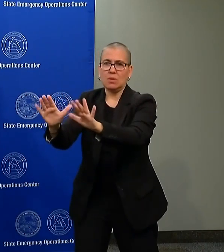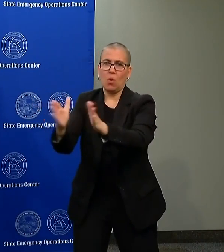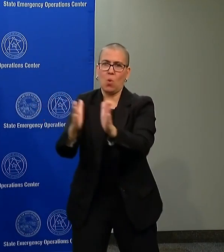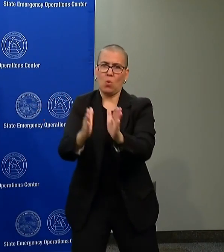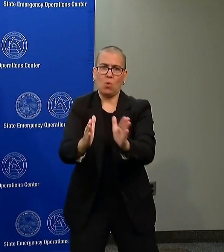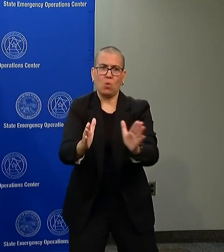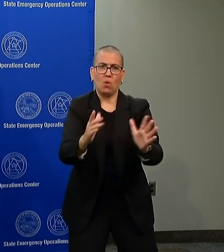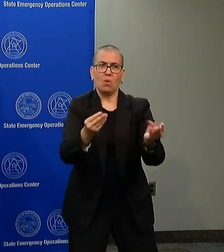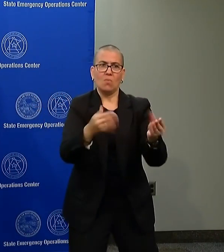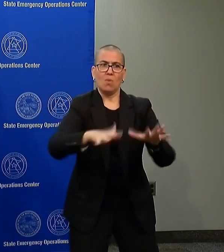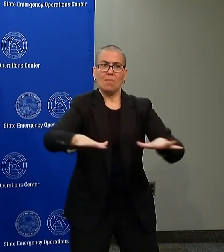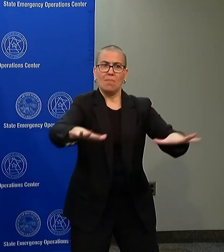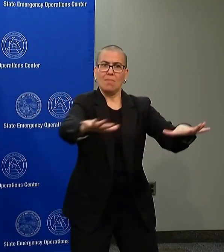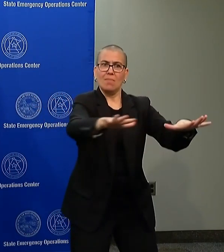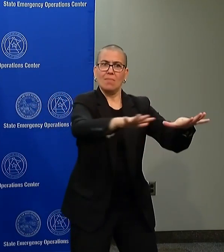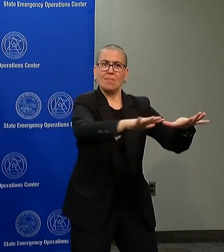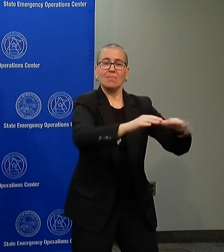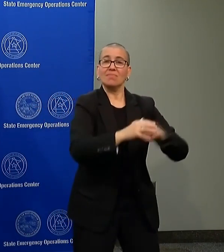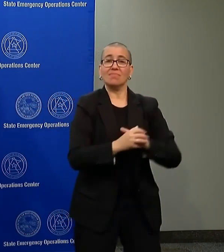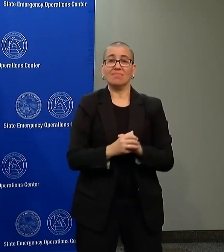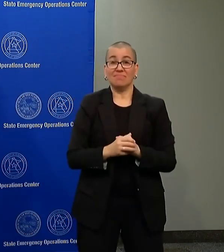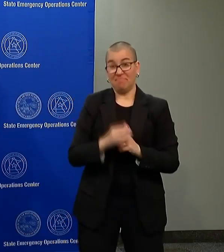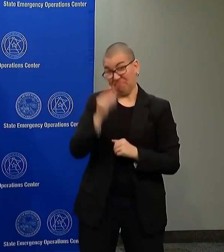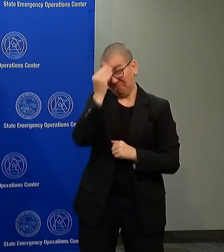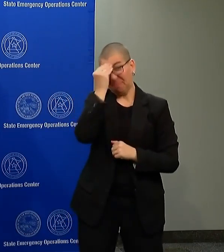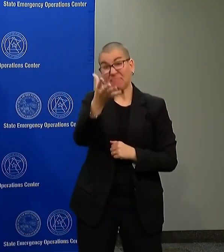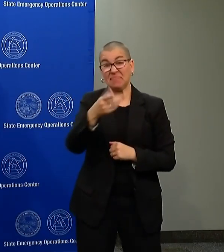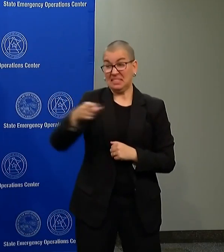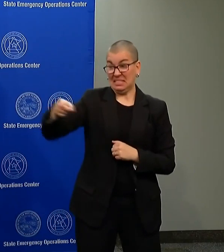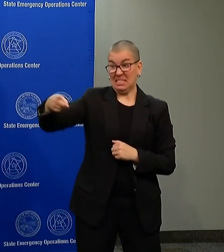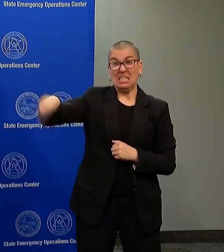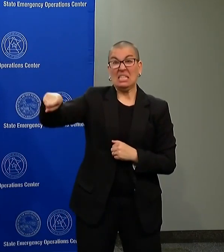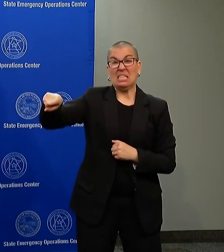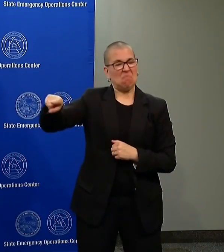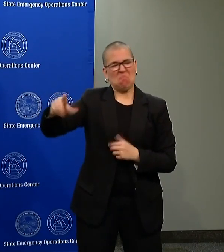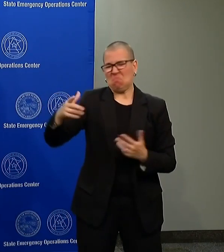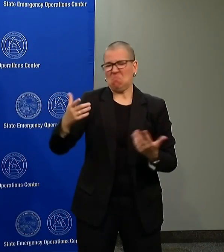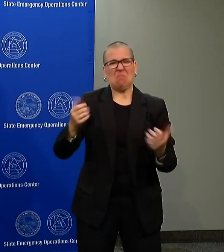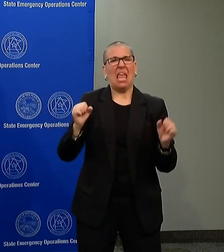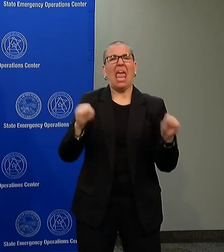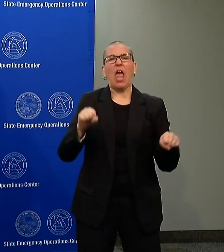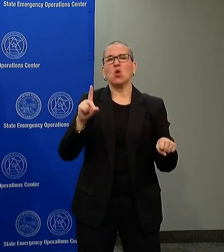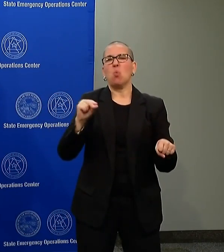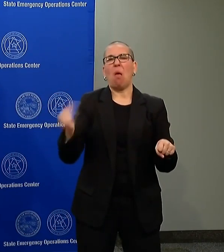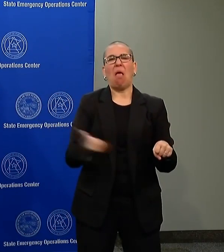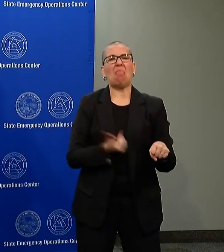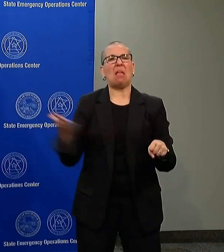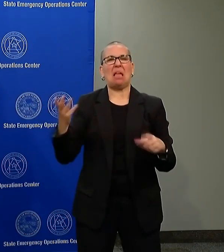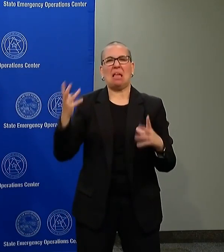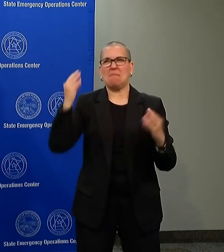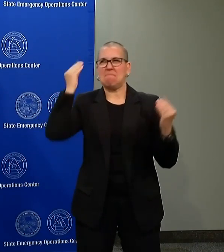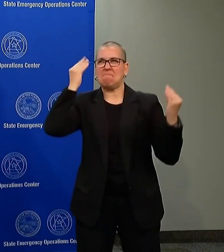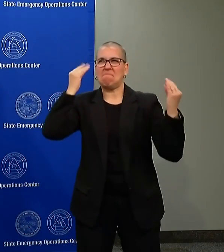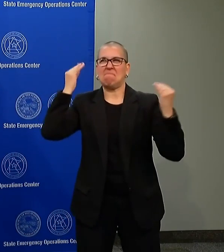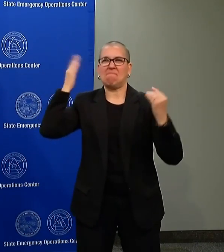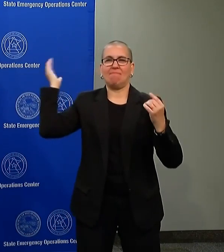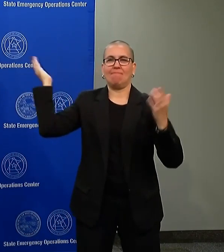everything that they have to this. So I think it is very clear and I would make that statement. And it will